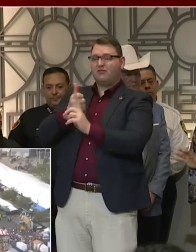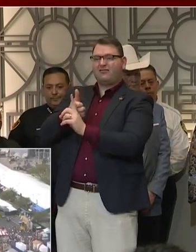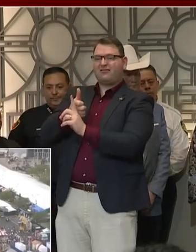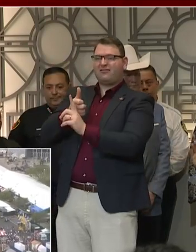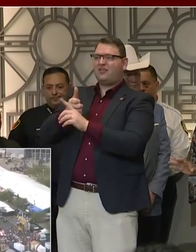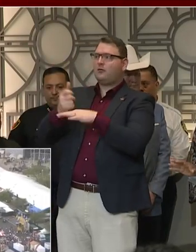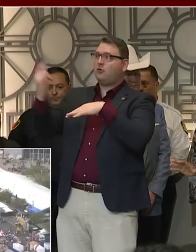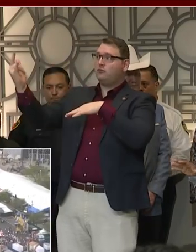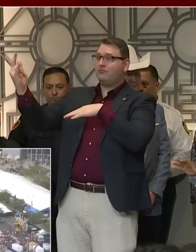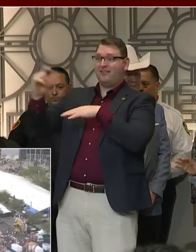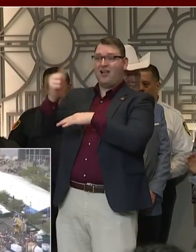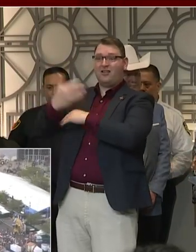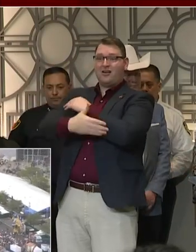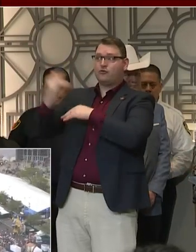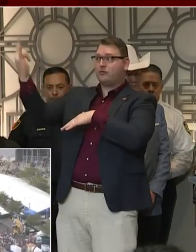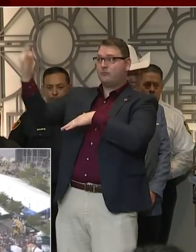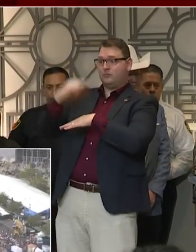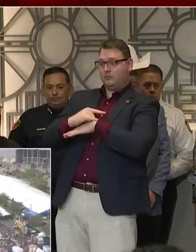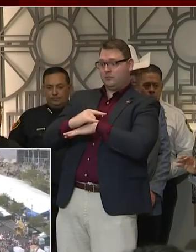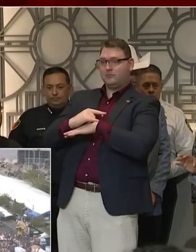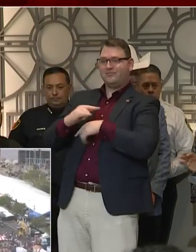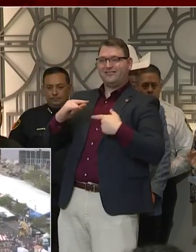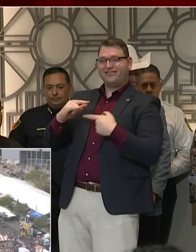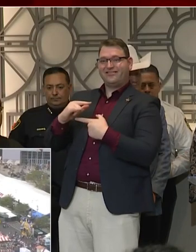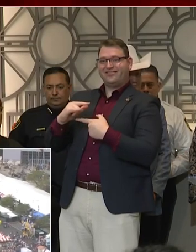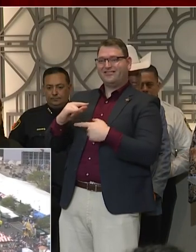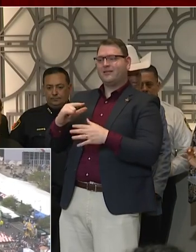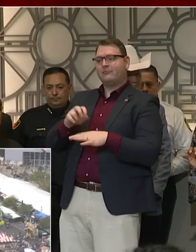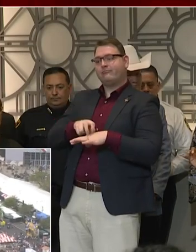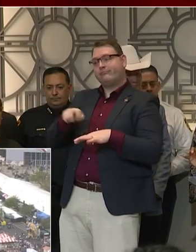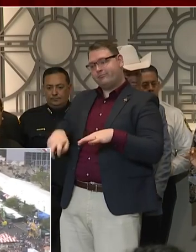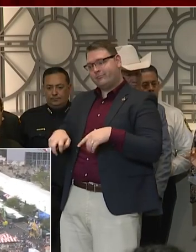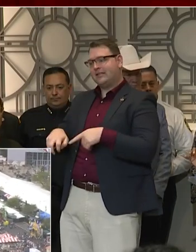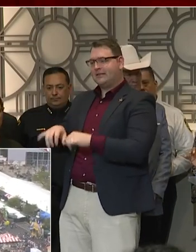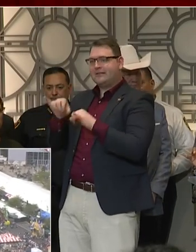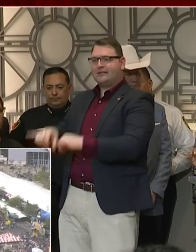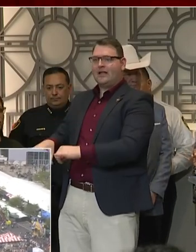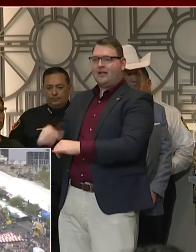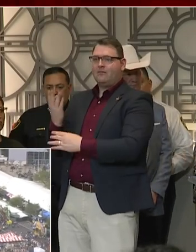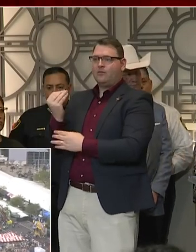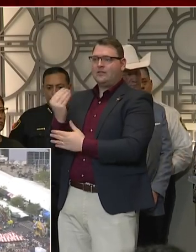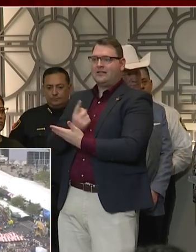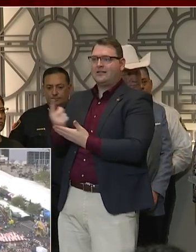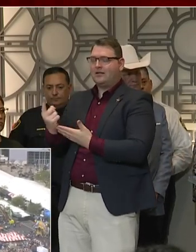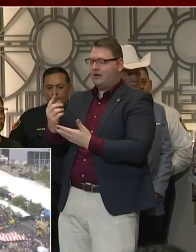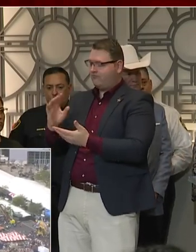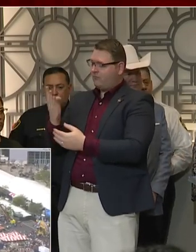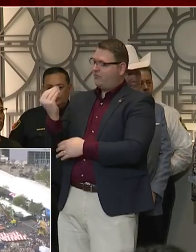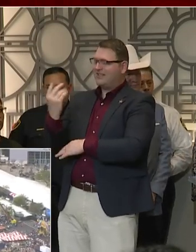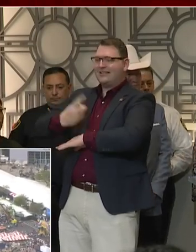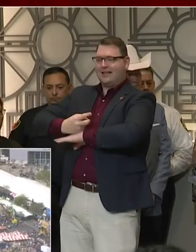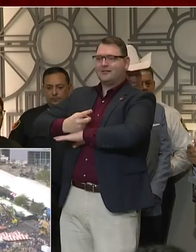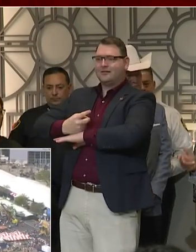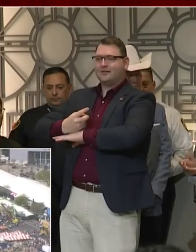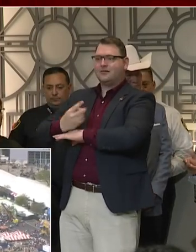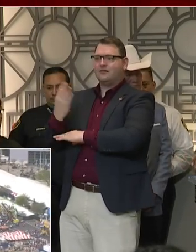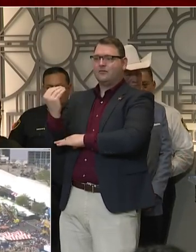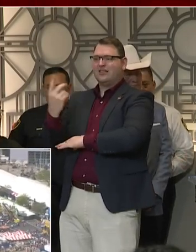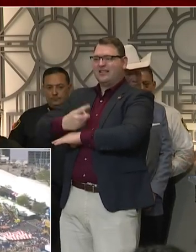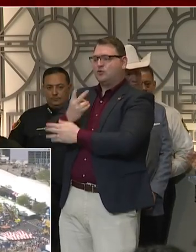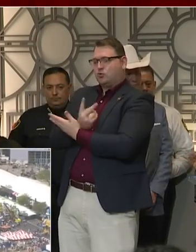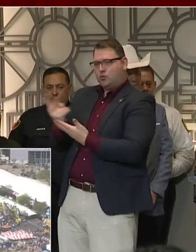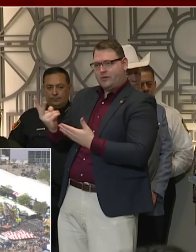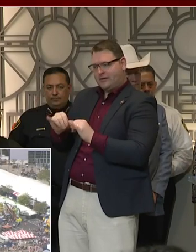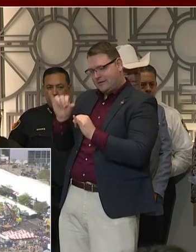self-quarantine. That's what we're saying. We're saying that people stay away if you travel internationally from nursing homes or senior living facilities.